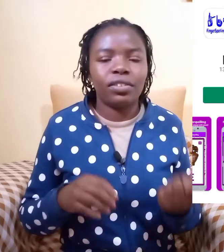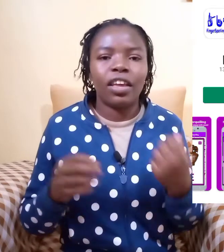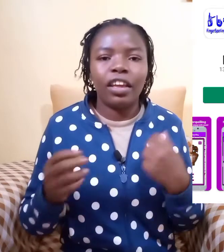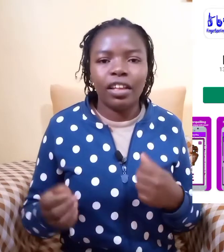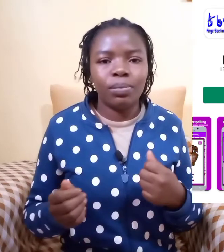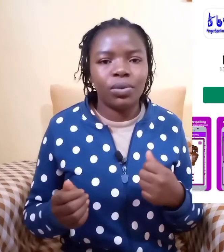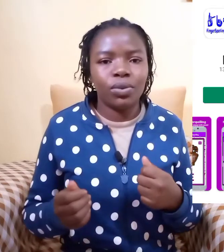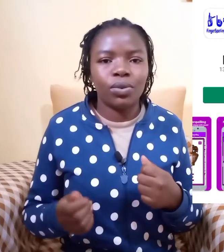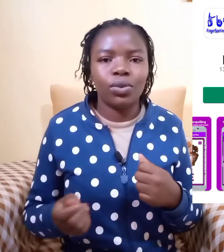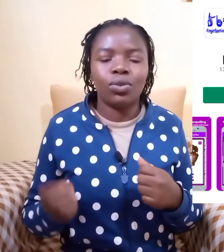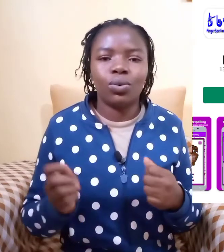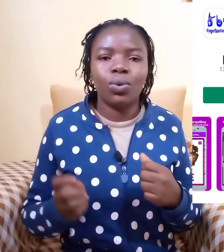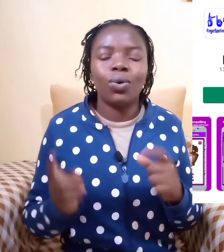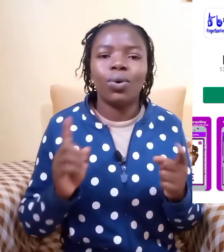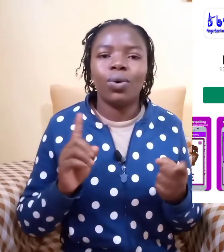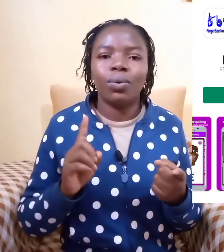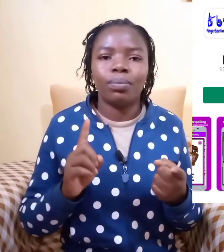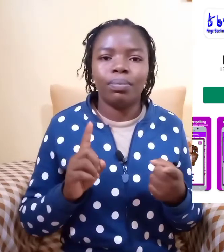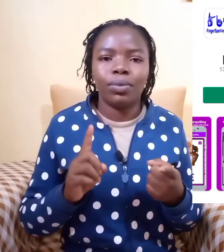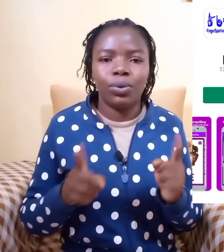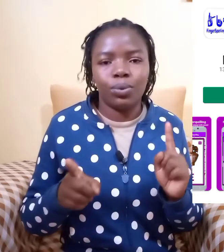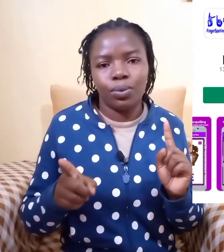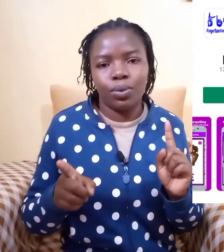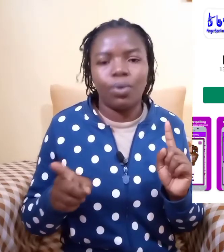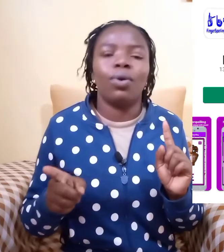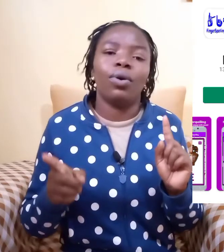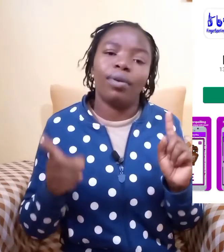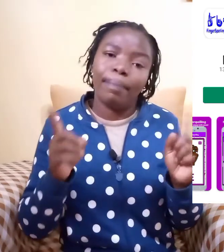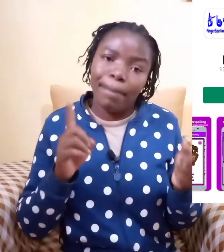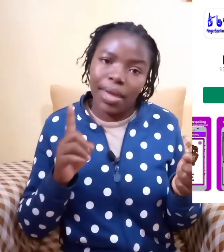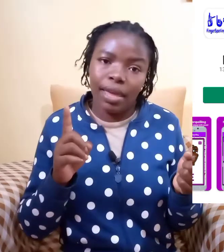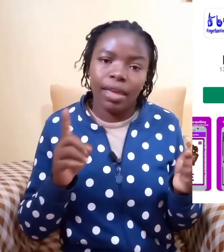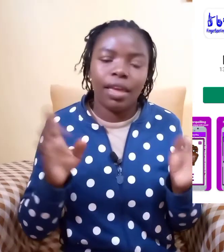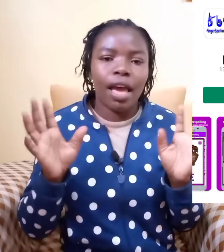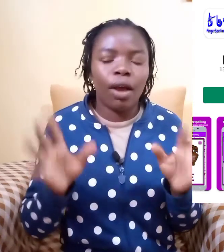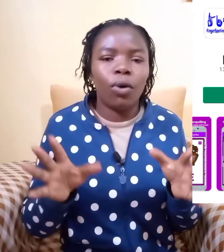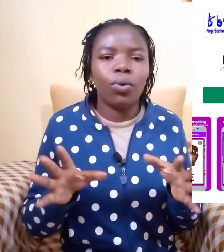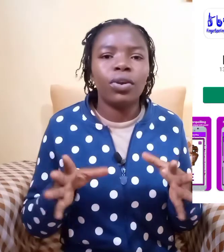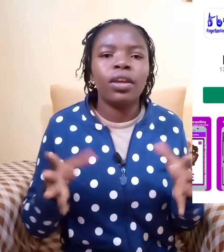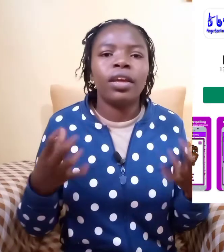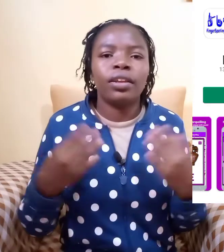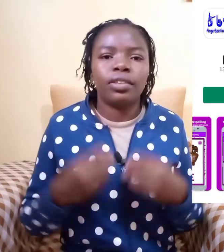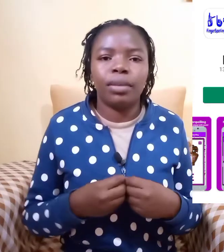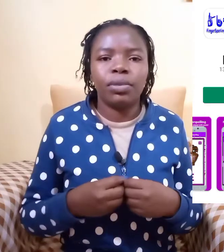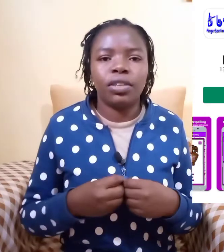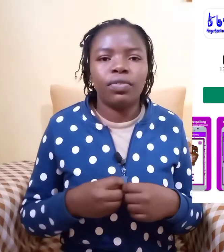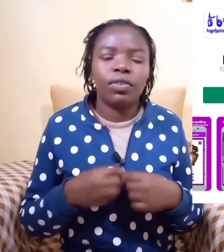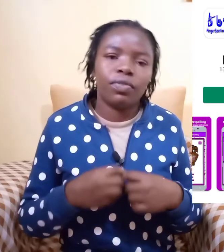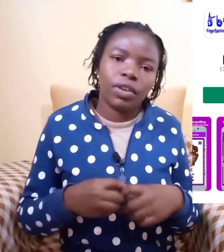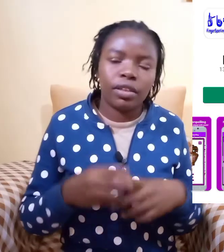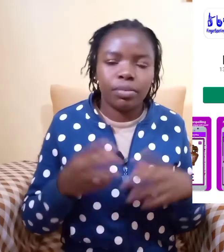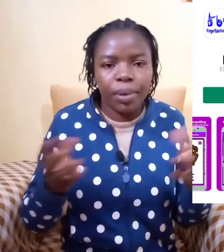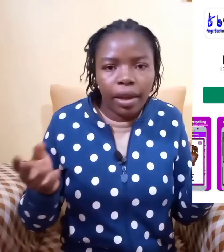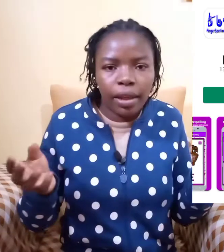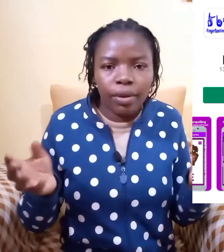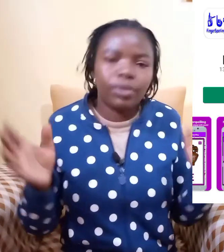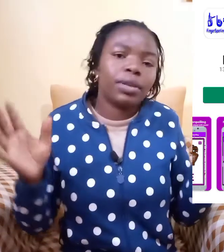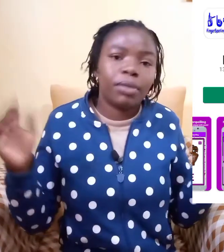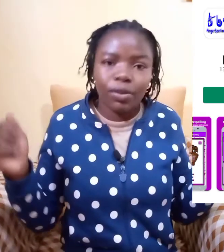helps you to do or be a good receptive fingerspeller or something